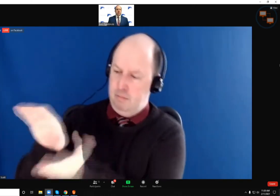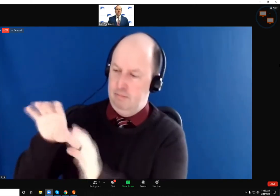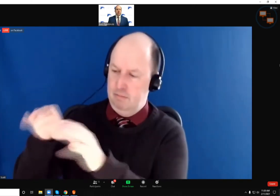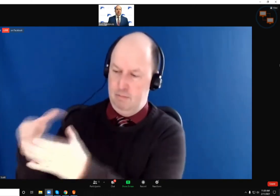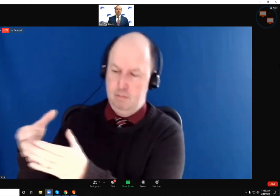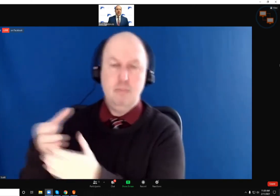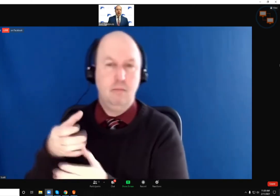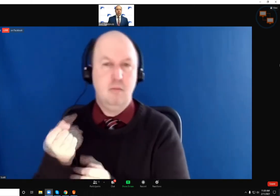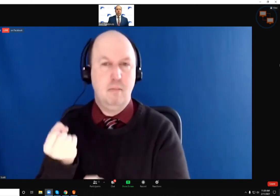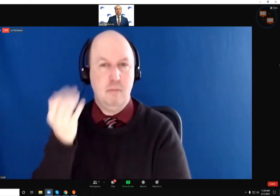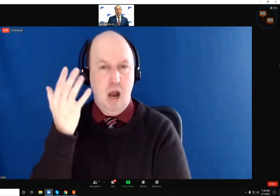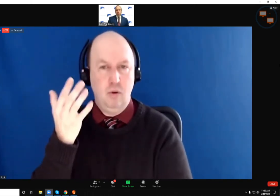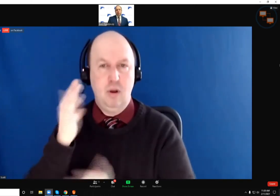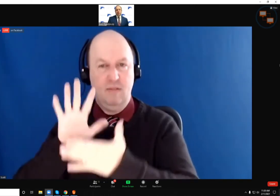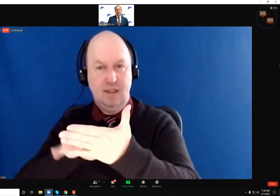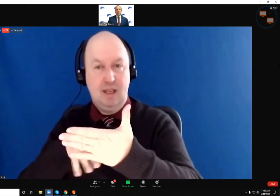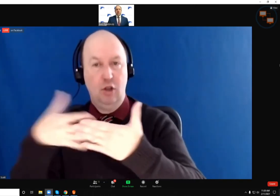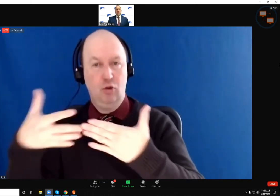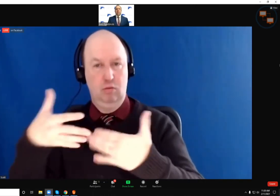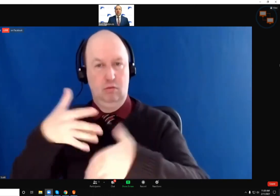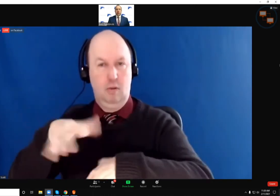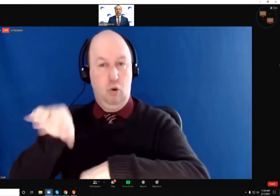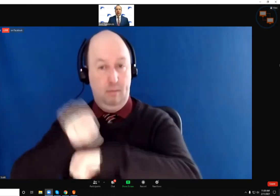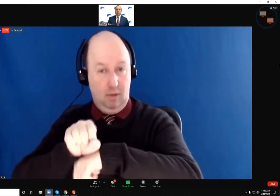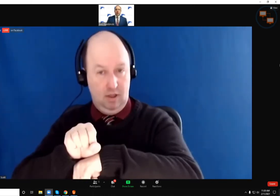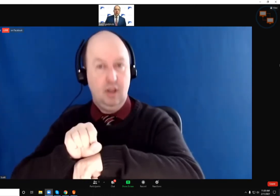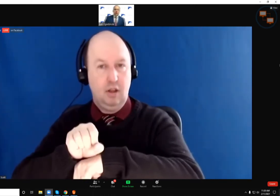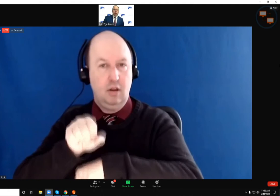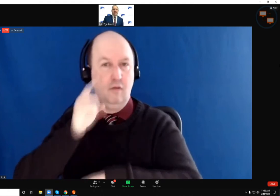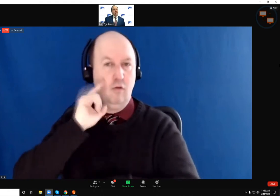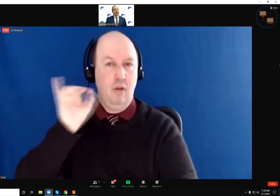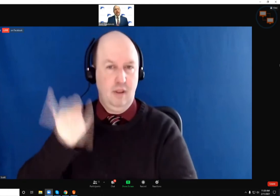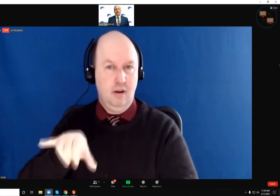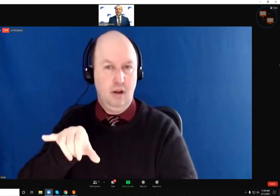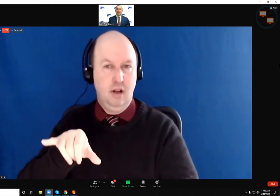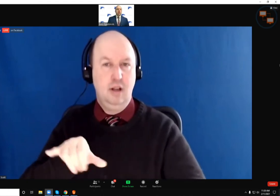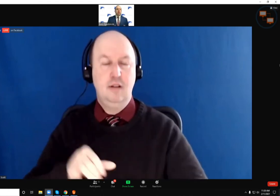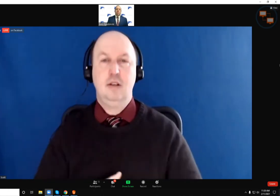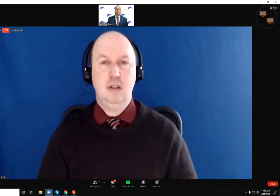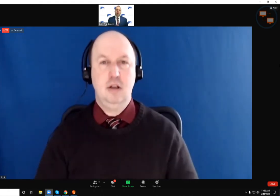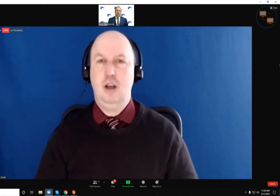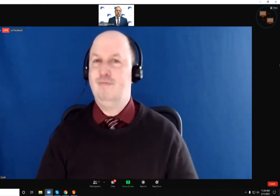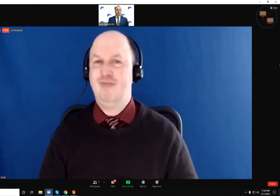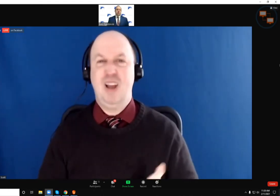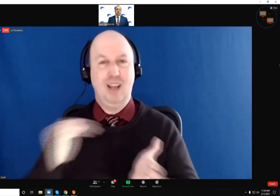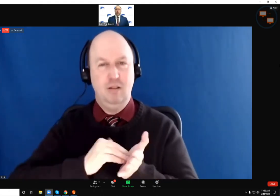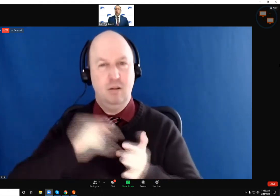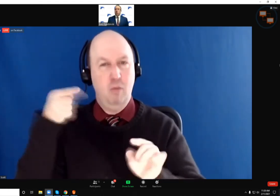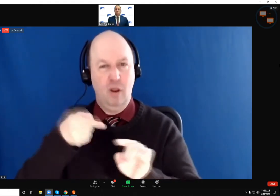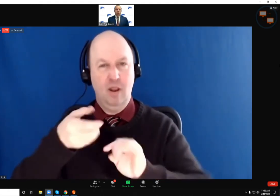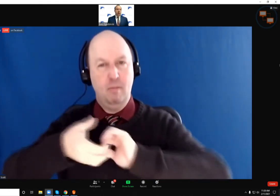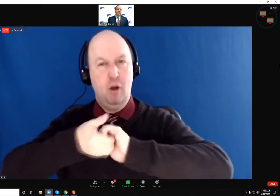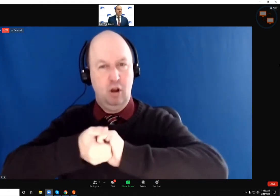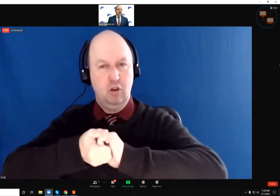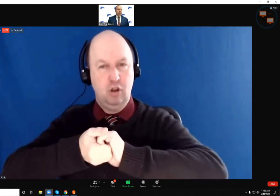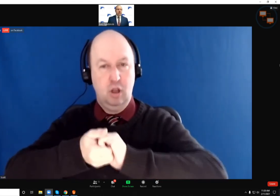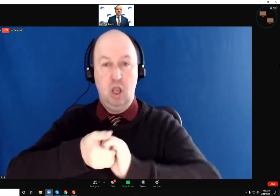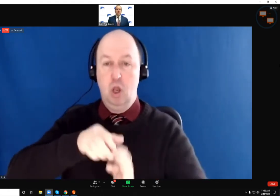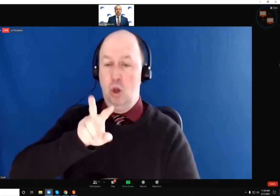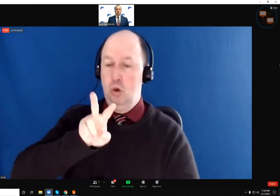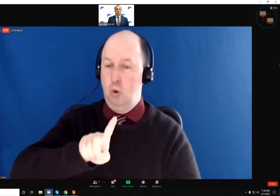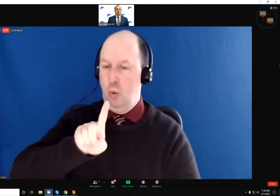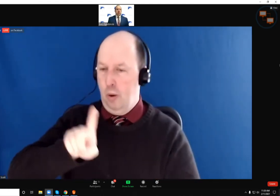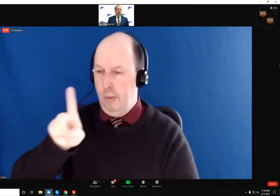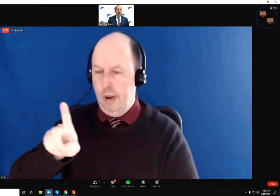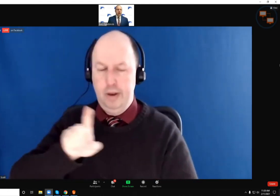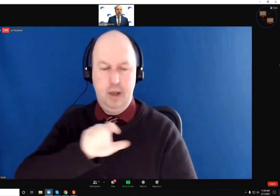scheduled appointments to be able to do that. Again, this is all about partnerships. 2-1-1, Air Office on Aging,